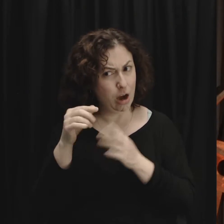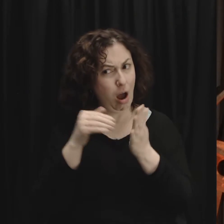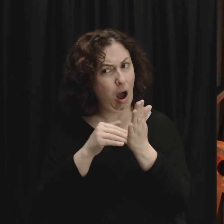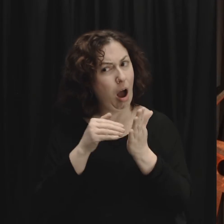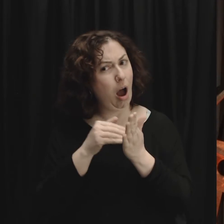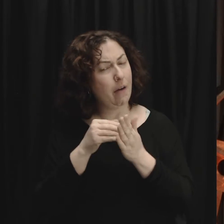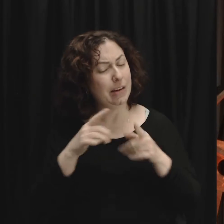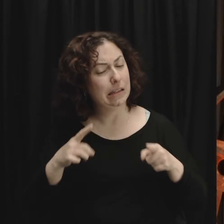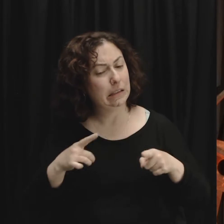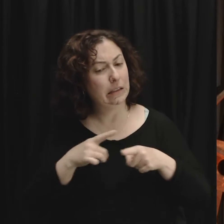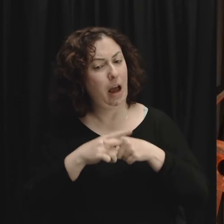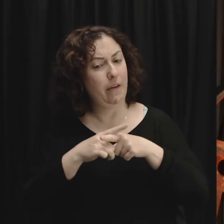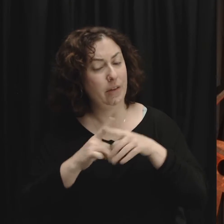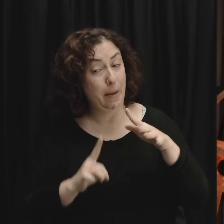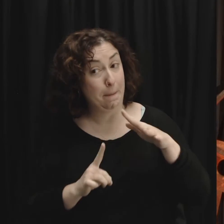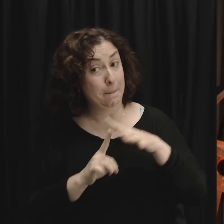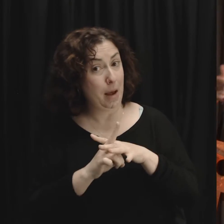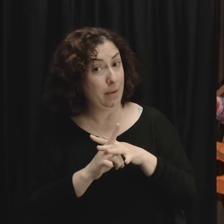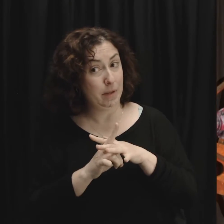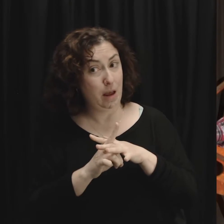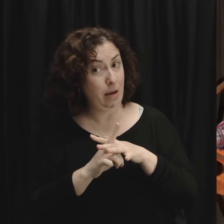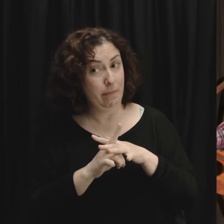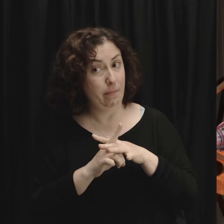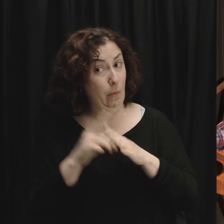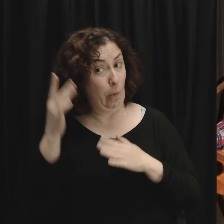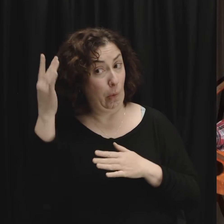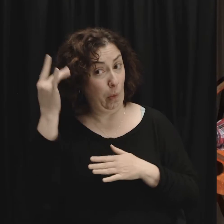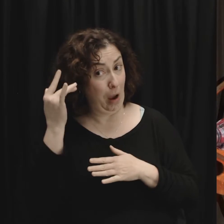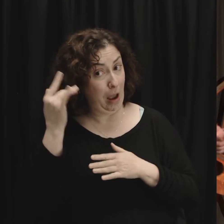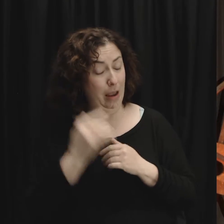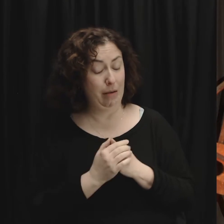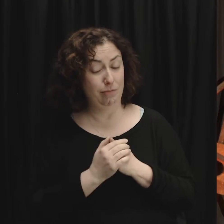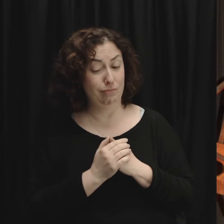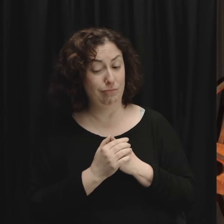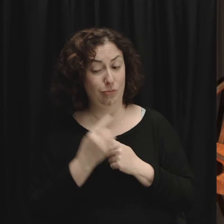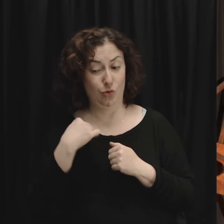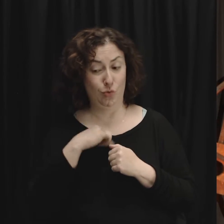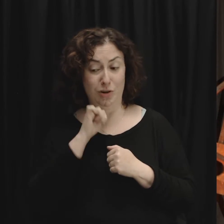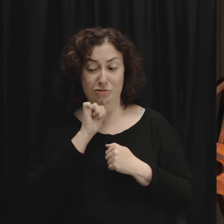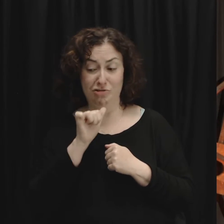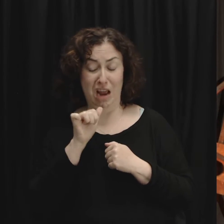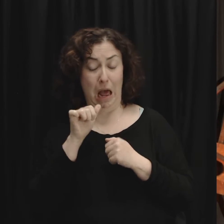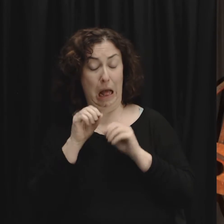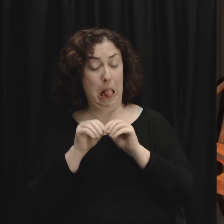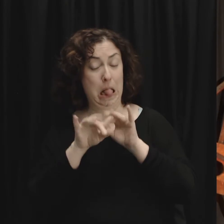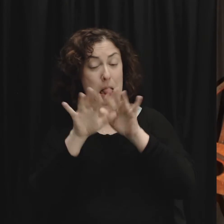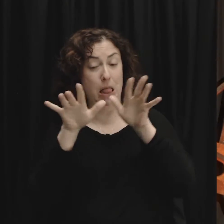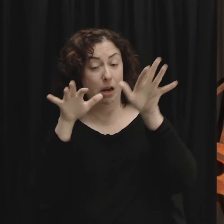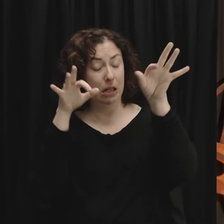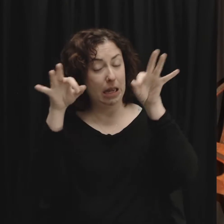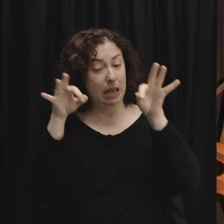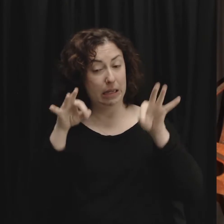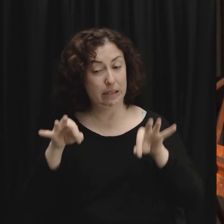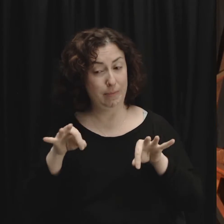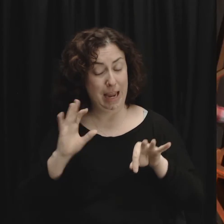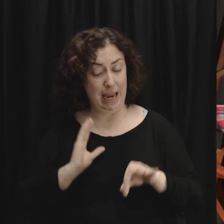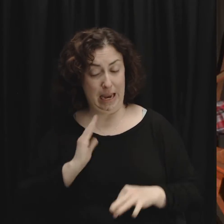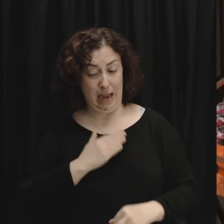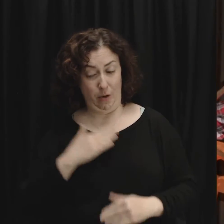expectations that we place on other people sometimes they're okay expectations other times they're not even fair